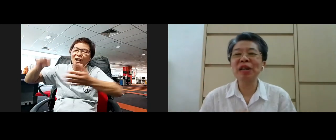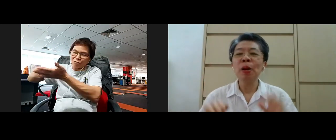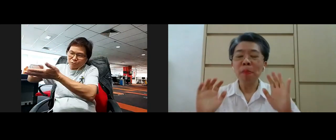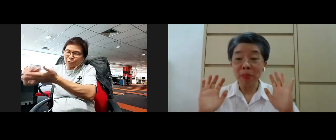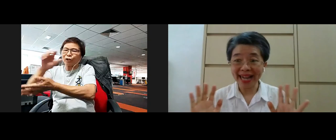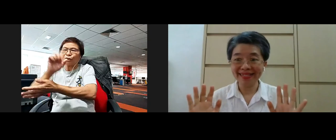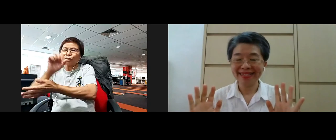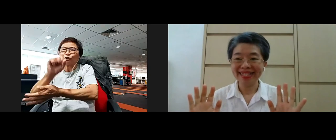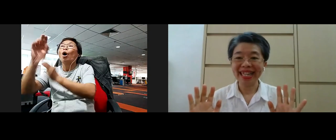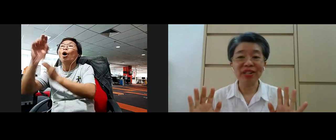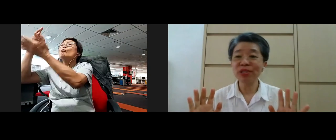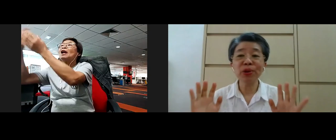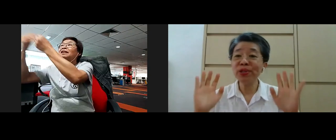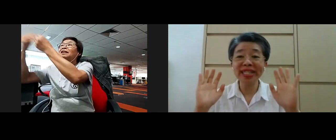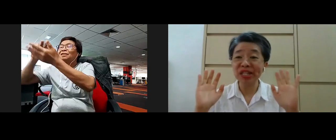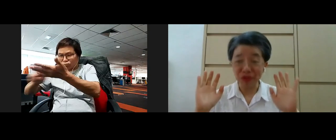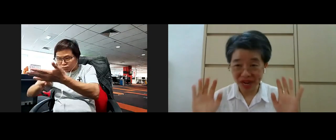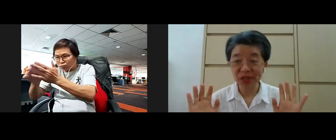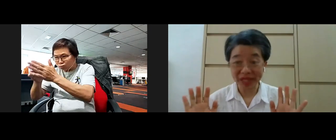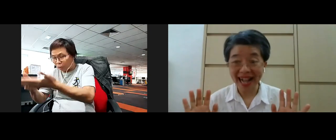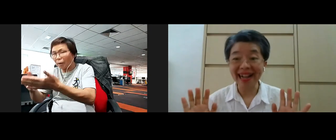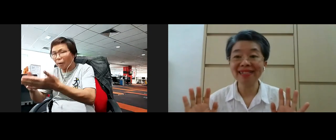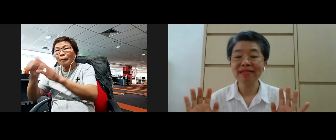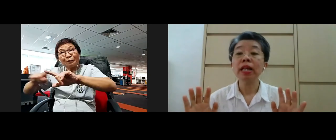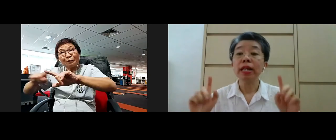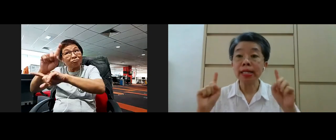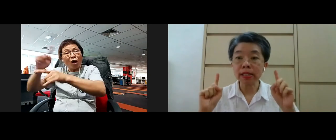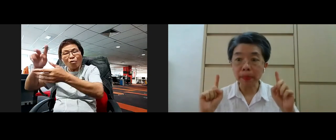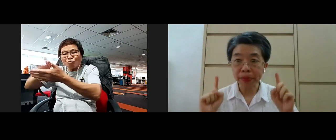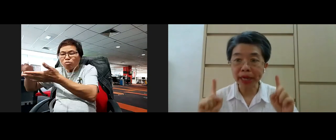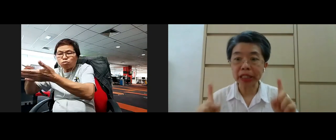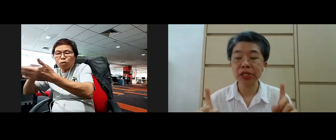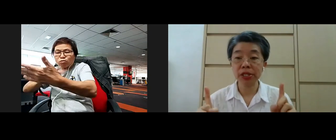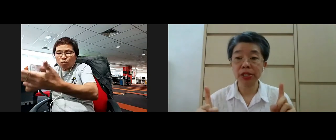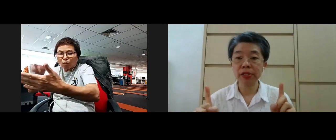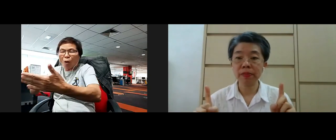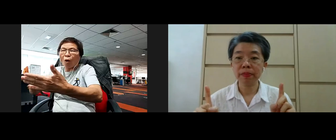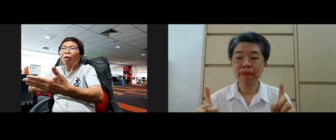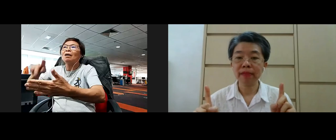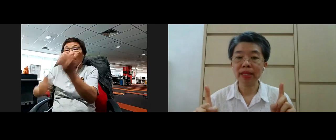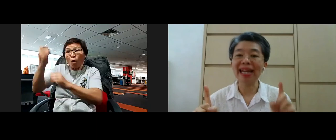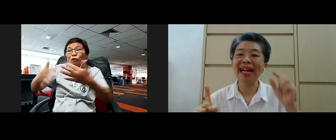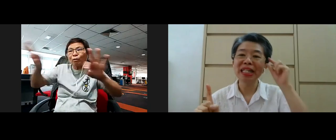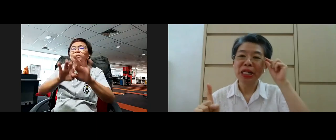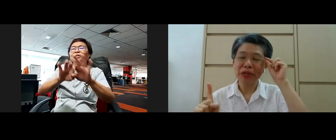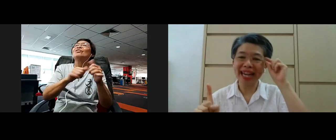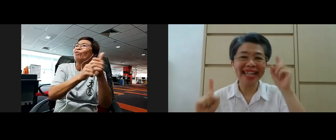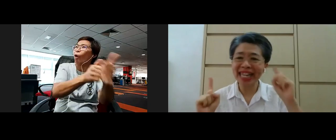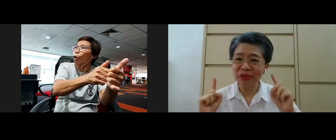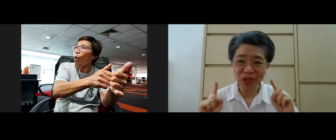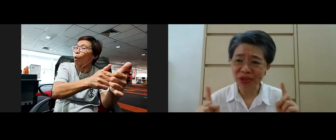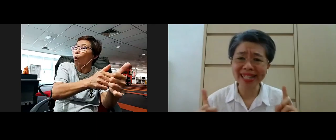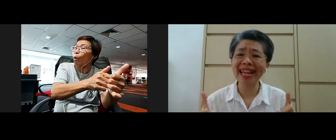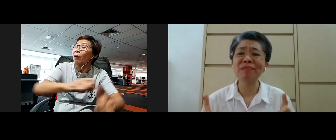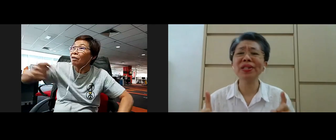okay but you know don't just read Suta is the practices yeah okay